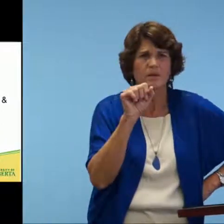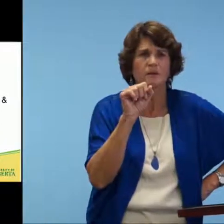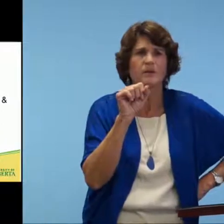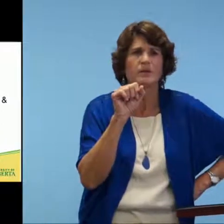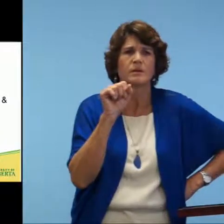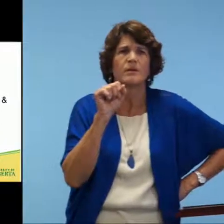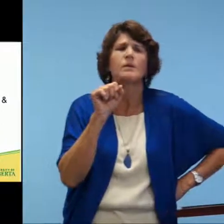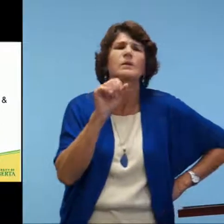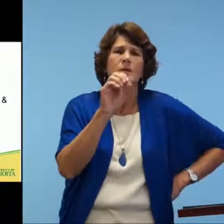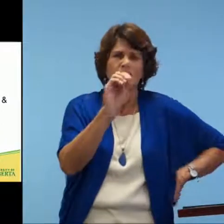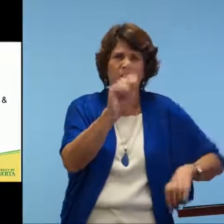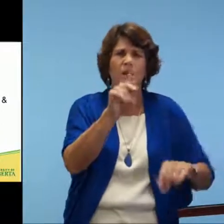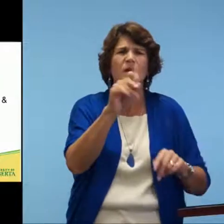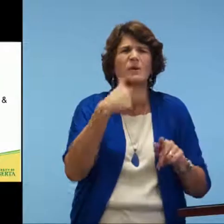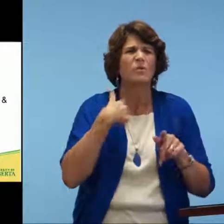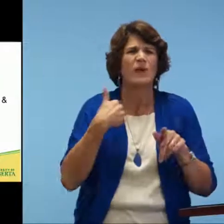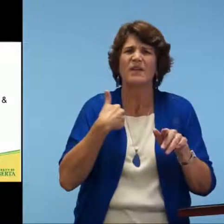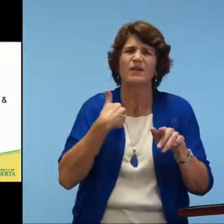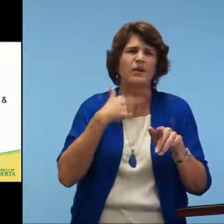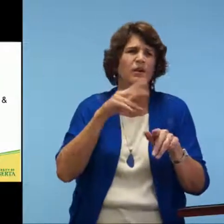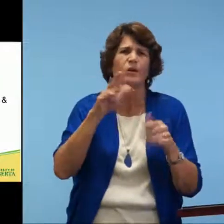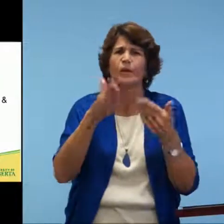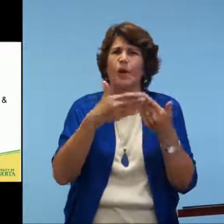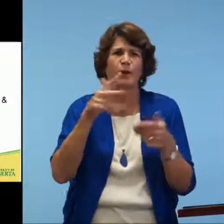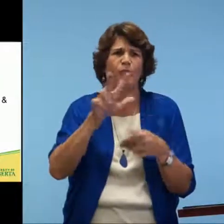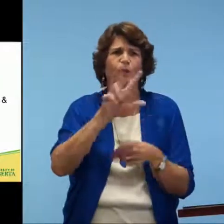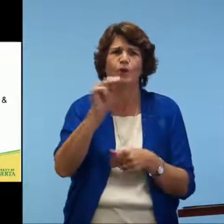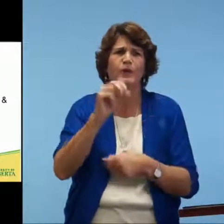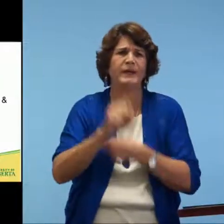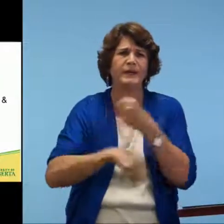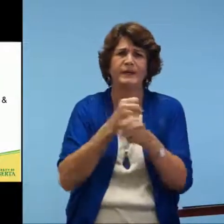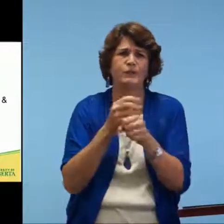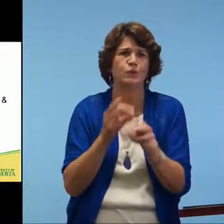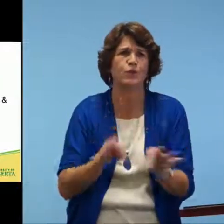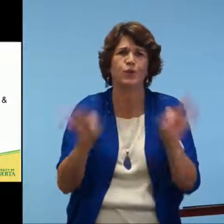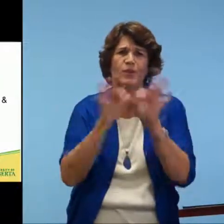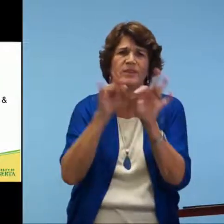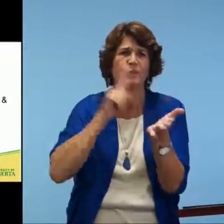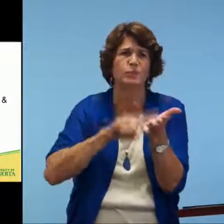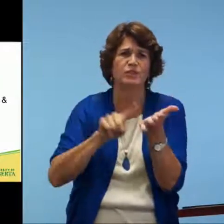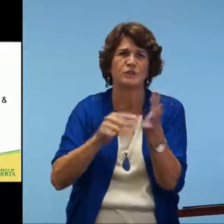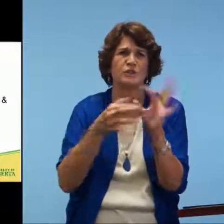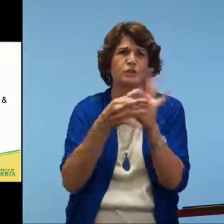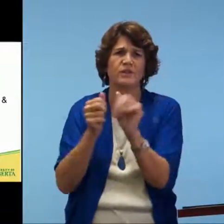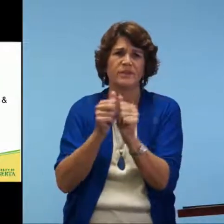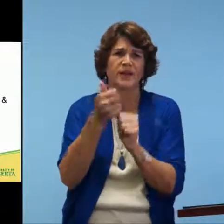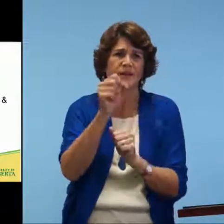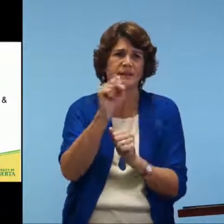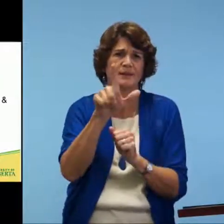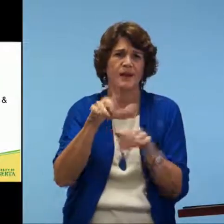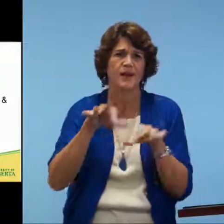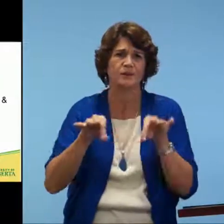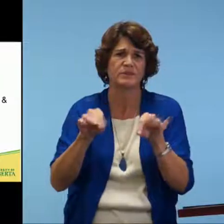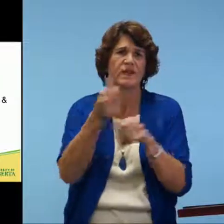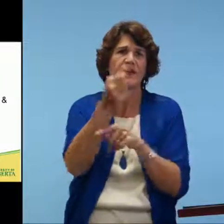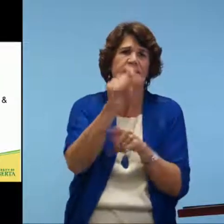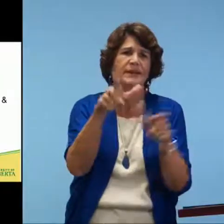learning? Yeah. Okay, certainly. I mean, there's also, I think there's 30 years of research that's out there for